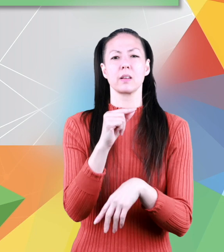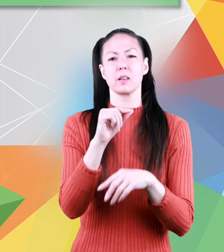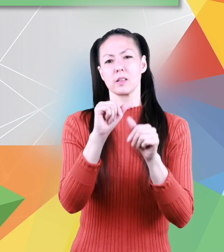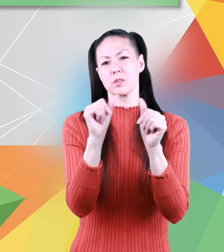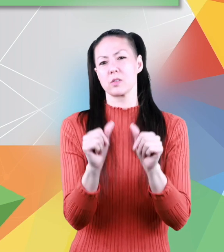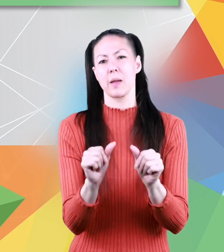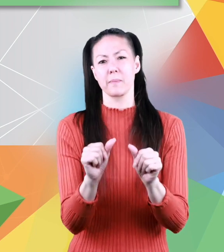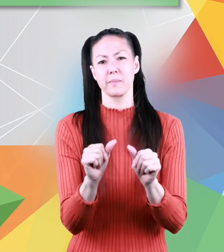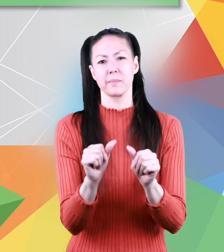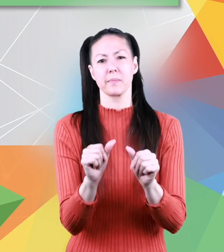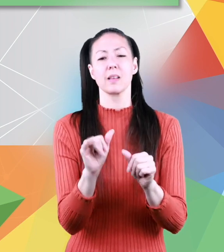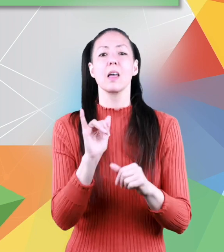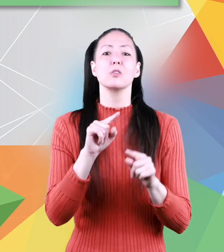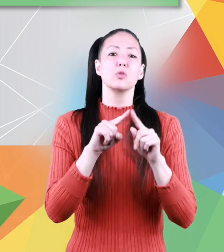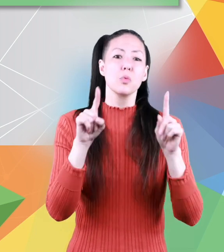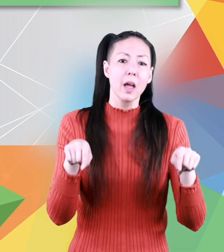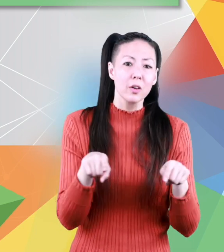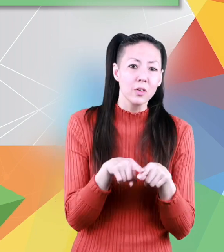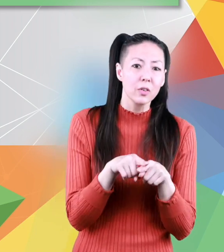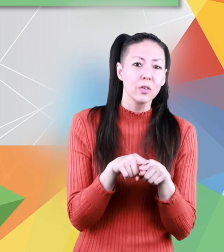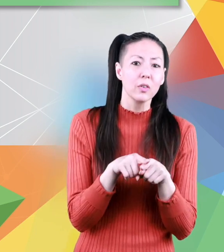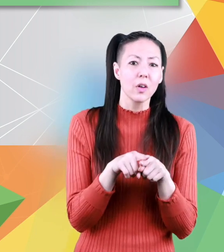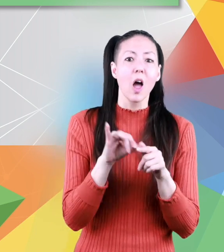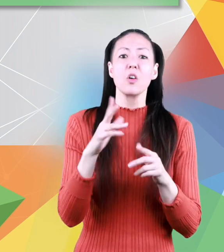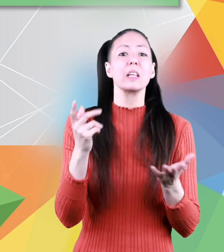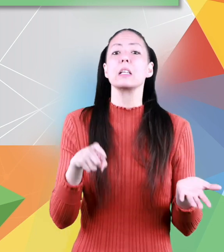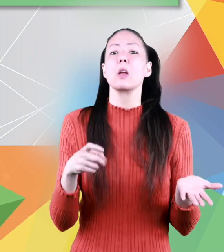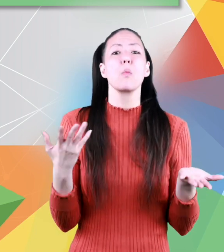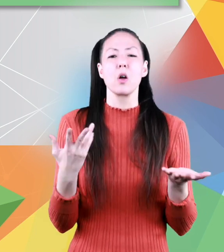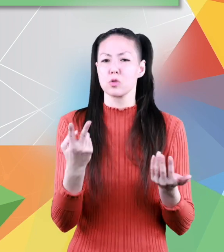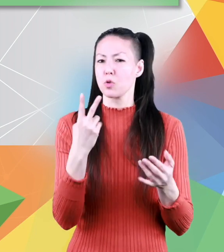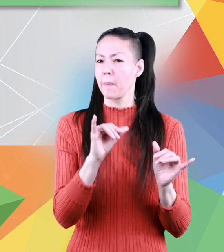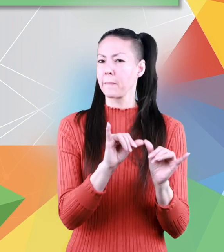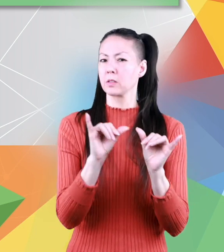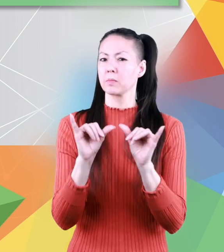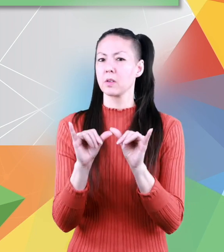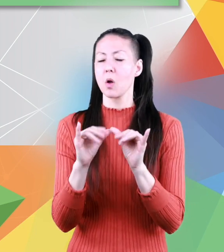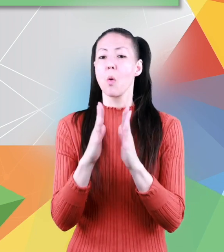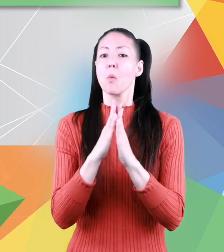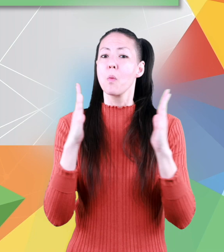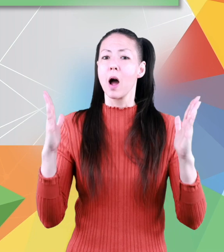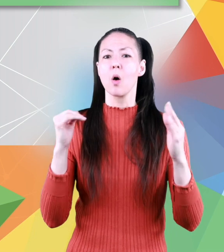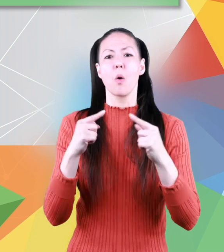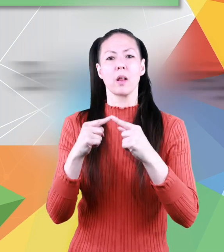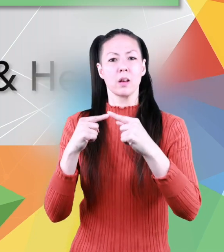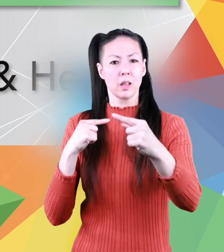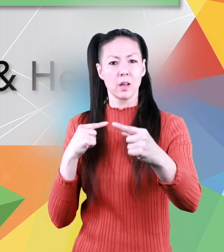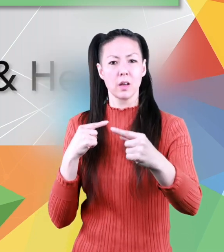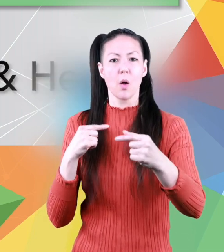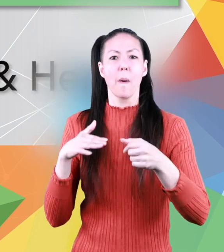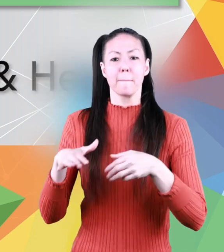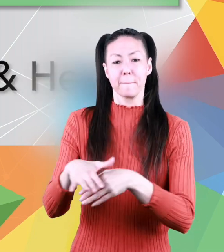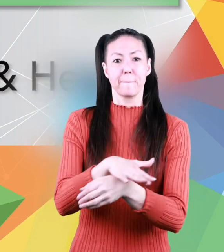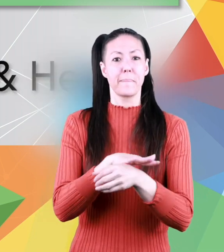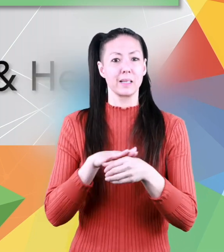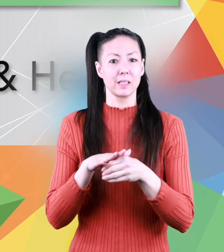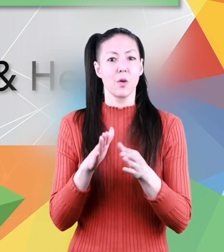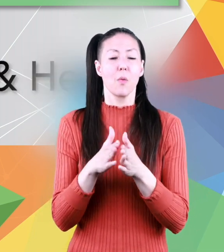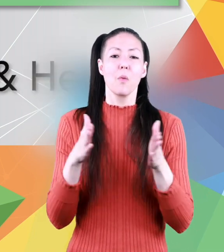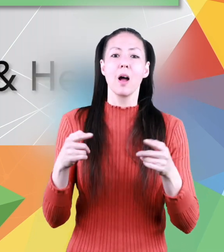like squares and rectangles all you need are two measurements width and length or base and height in width and